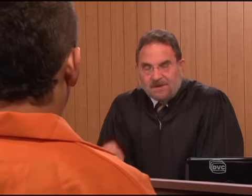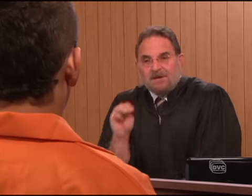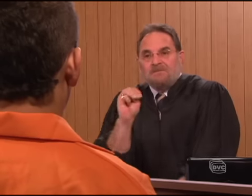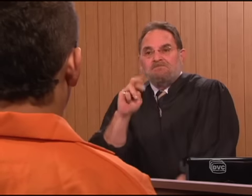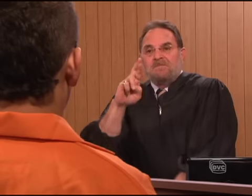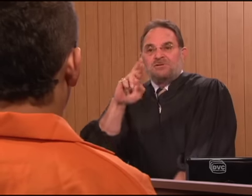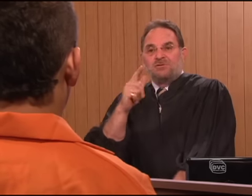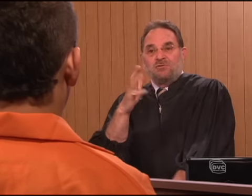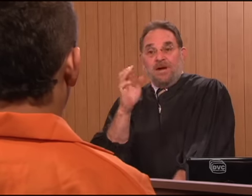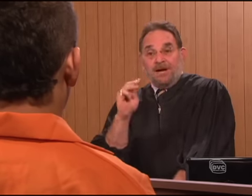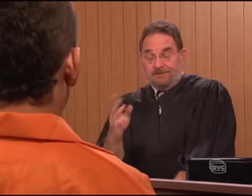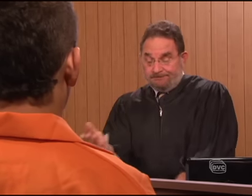Mr. Graham,